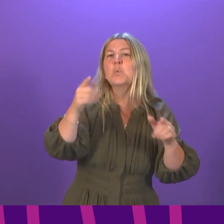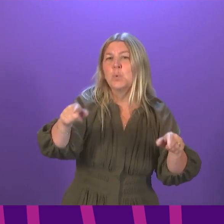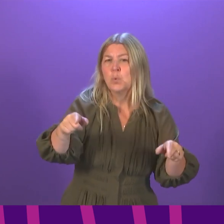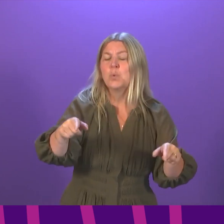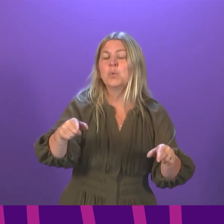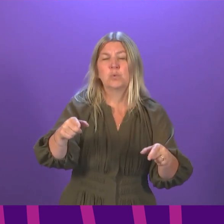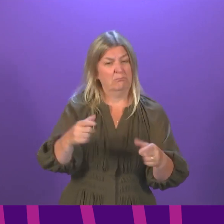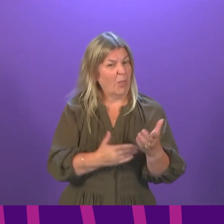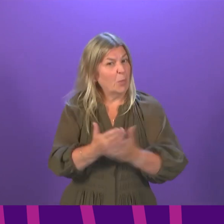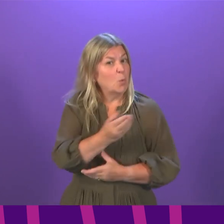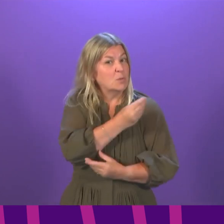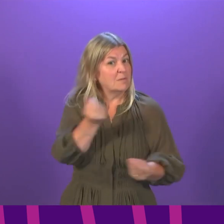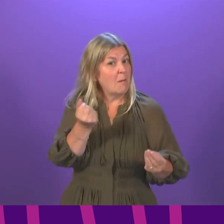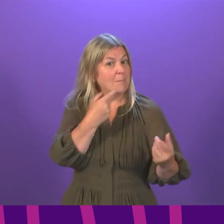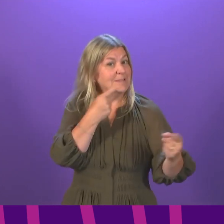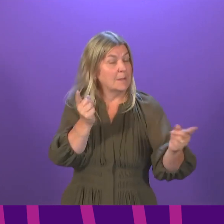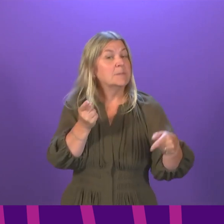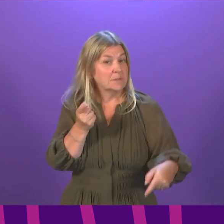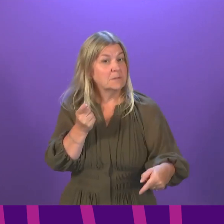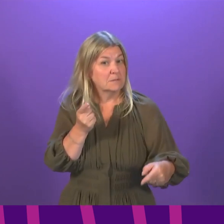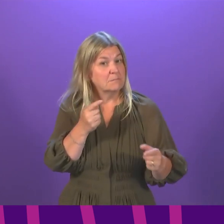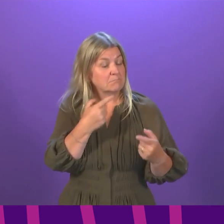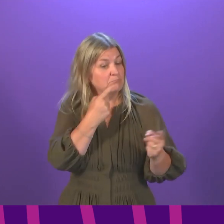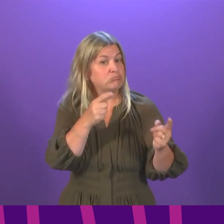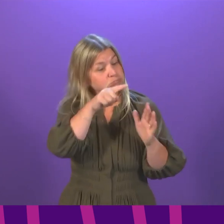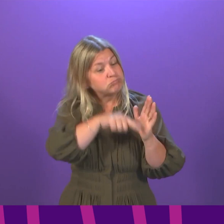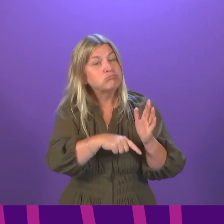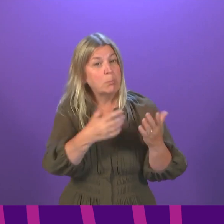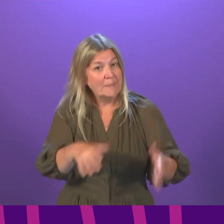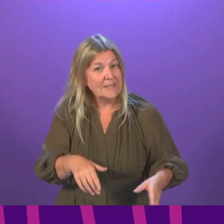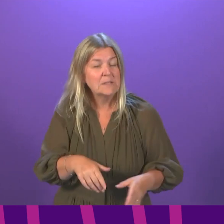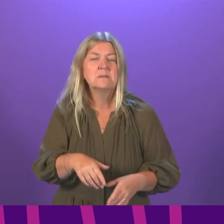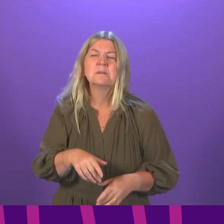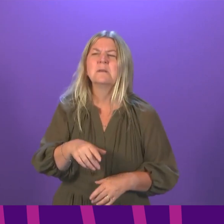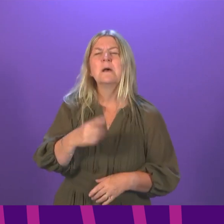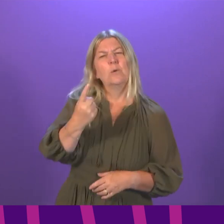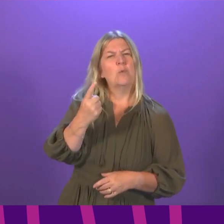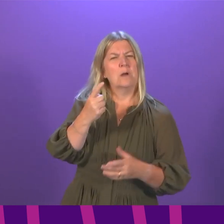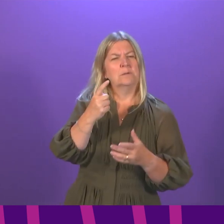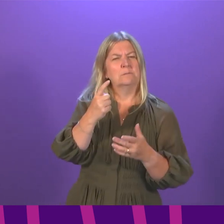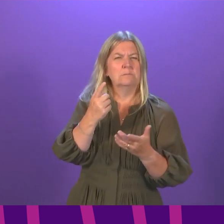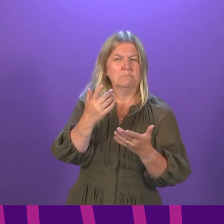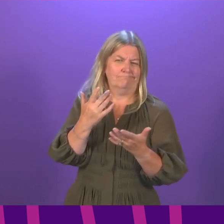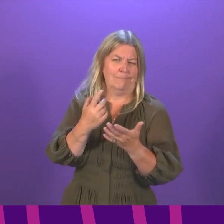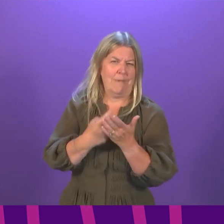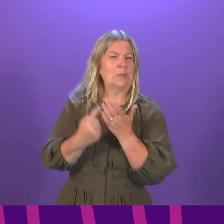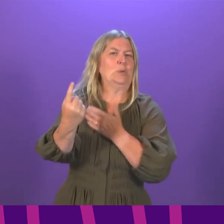went through some of those in my opening statement. I suspect the position on self-isolation is what will get most attention today and the